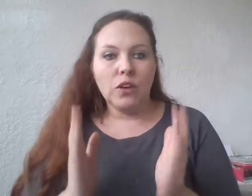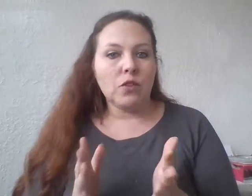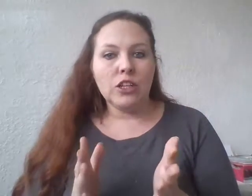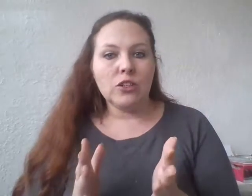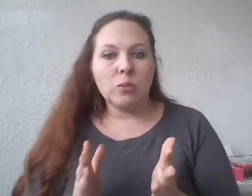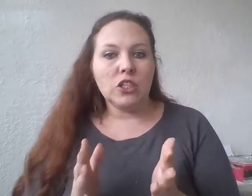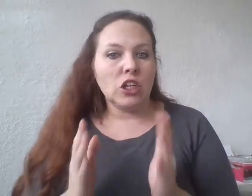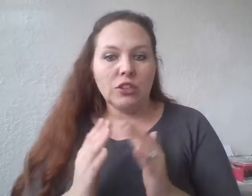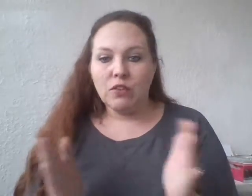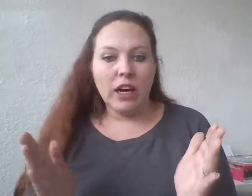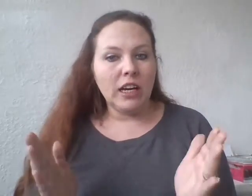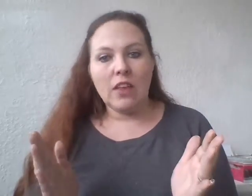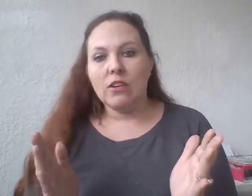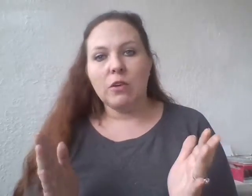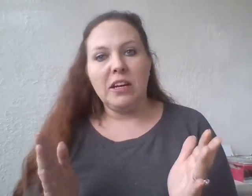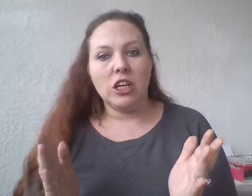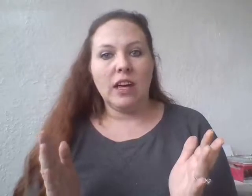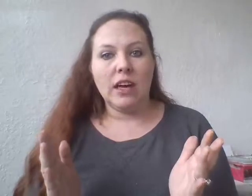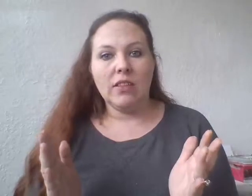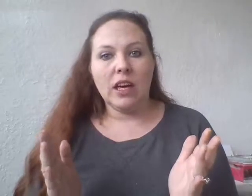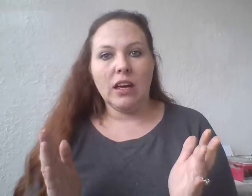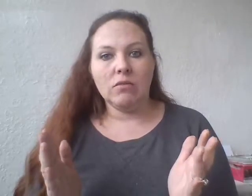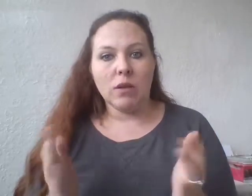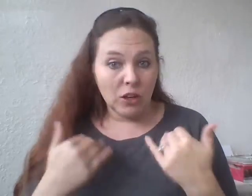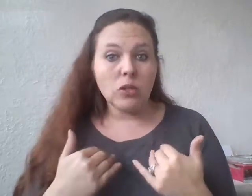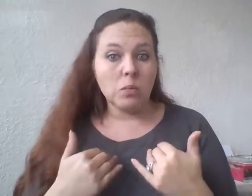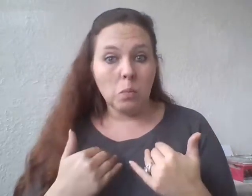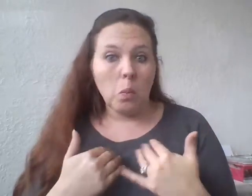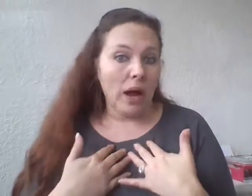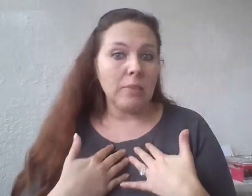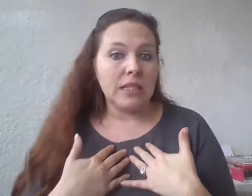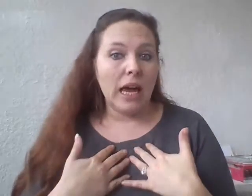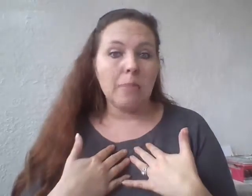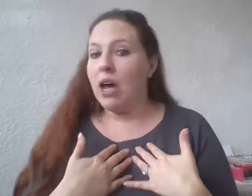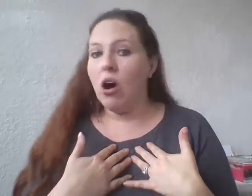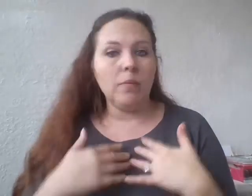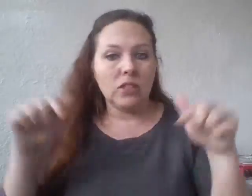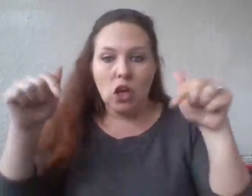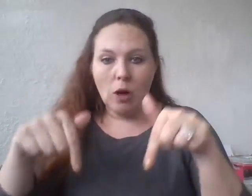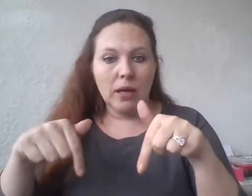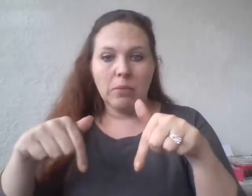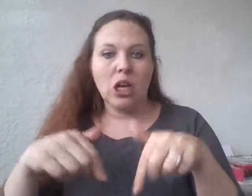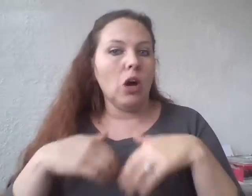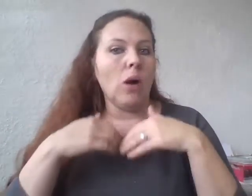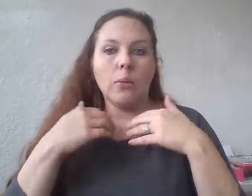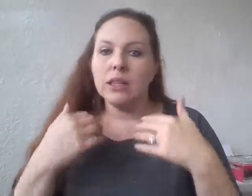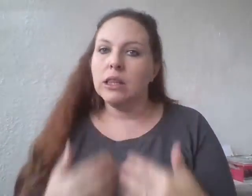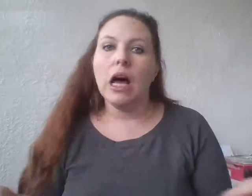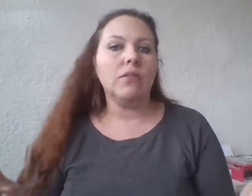Feel free to do some research. If you find any other information that that refutes what I'm saying, by all means, comment below. I would love